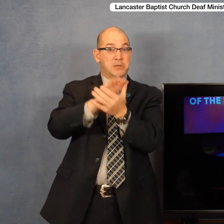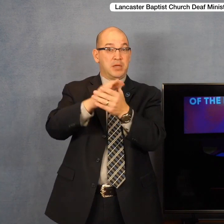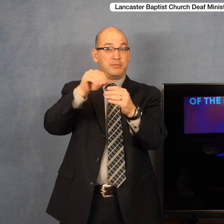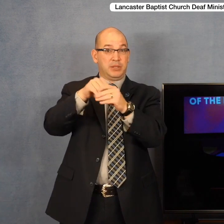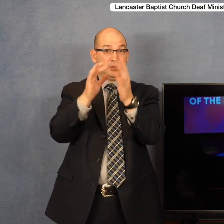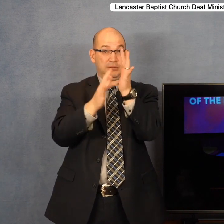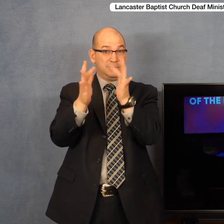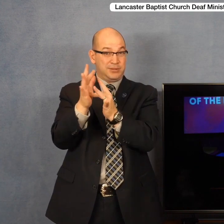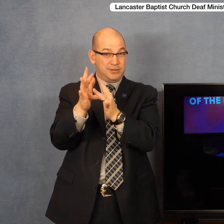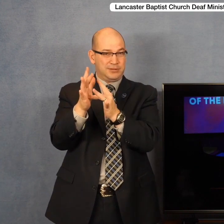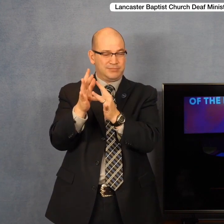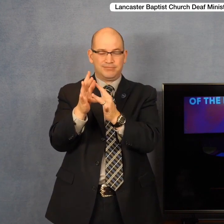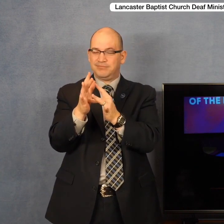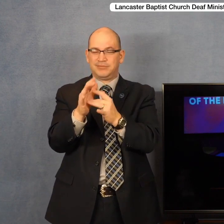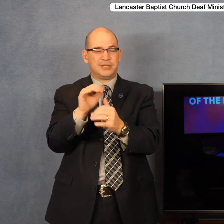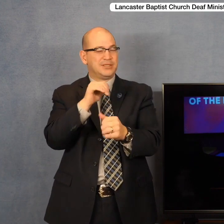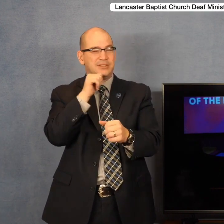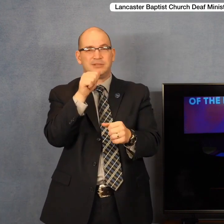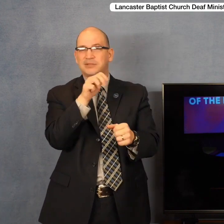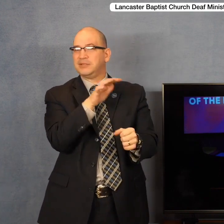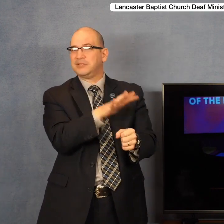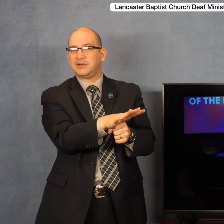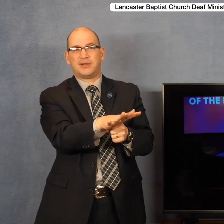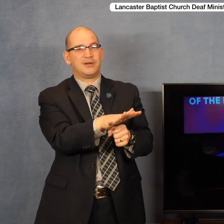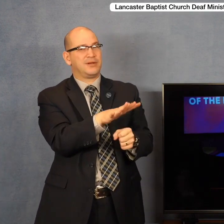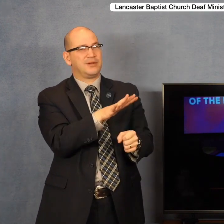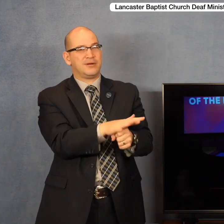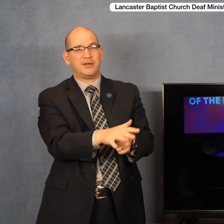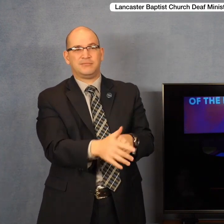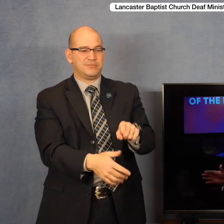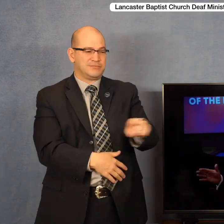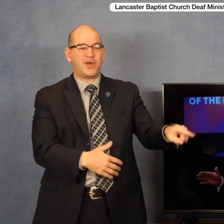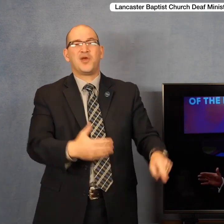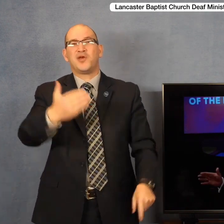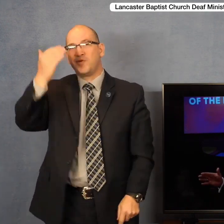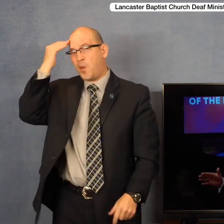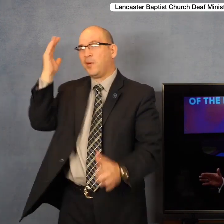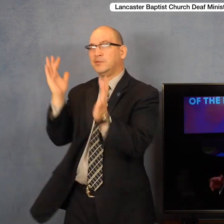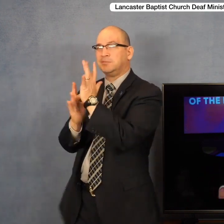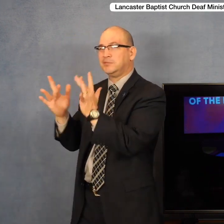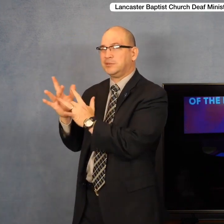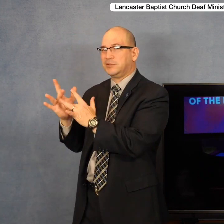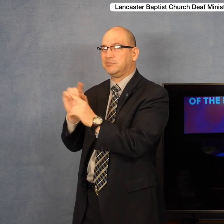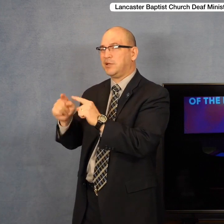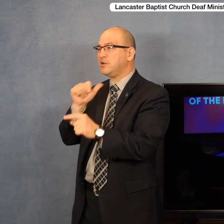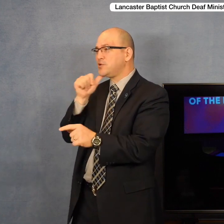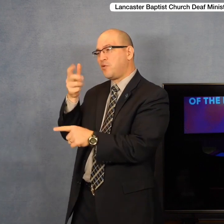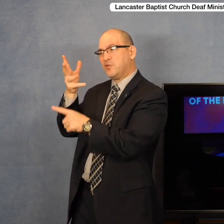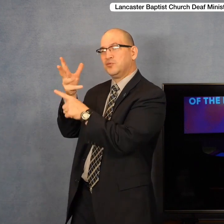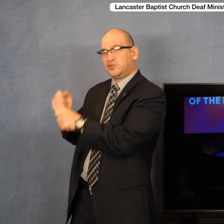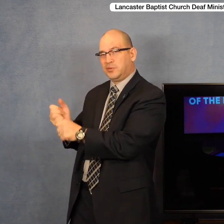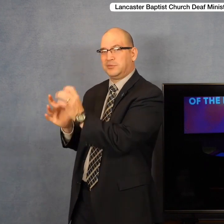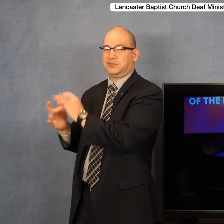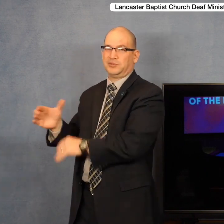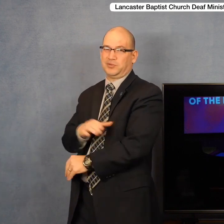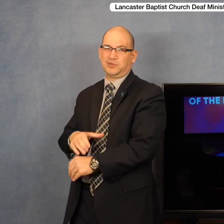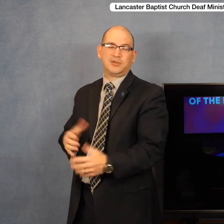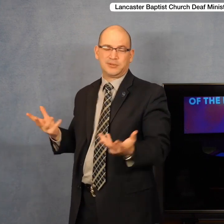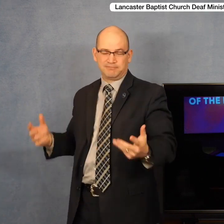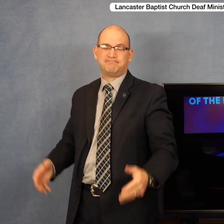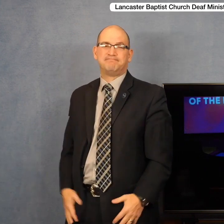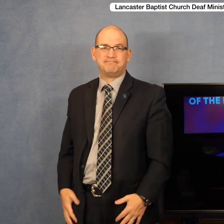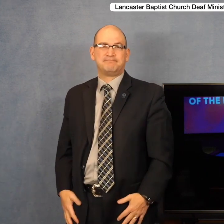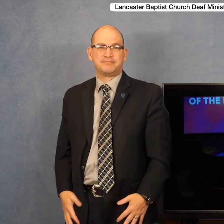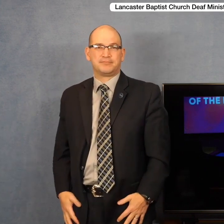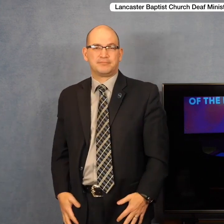cried out from him. The demons cried out. They knew who Jesus was. They didn't believe in him, but they knew who he was. We hear